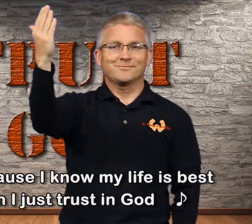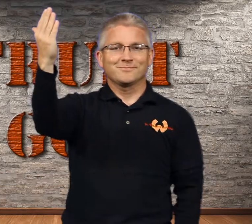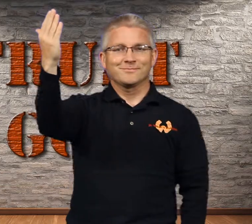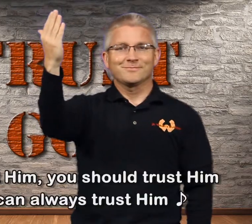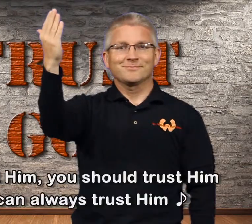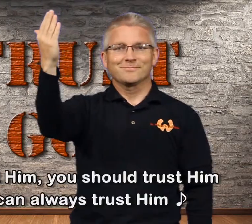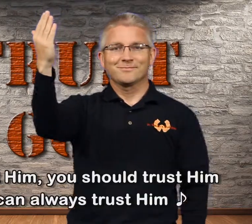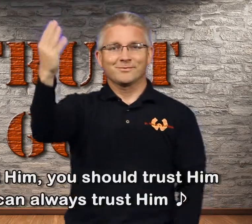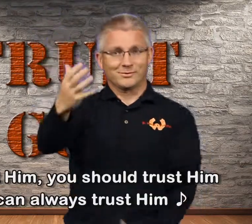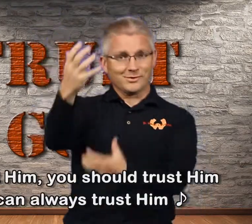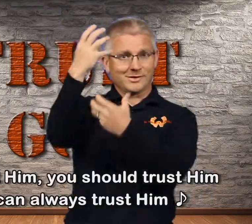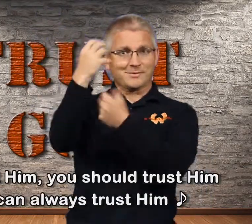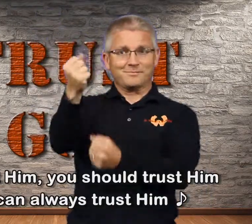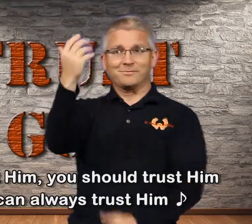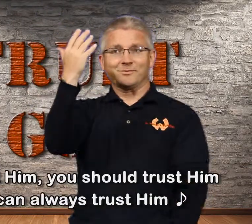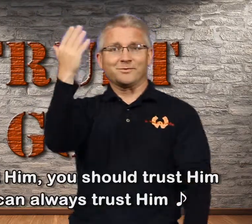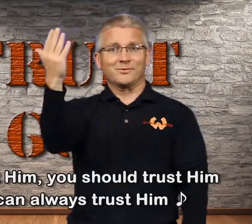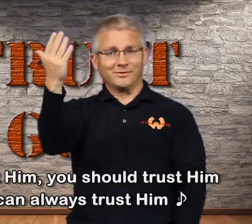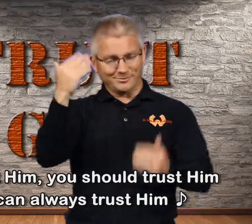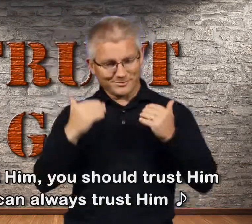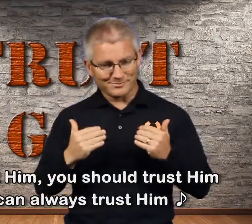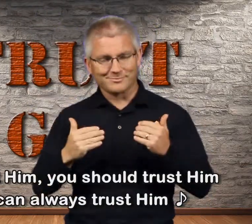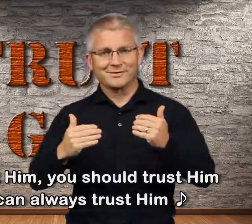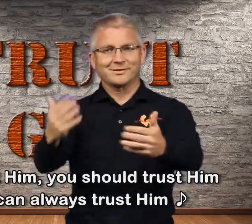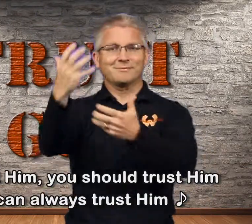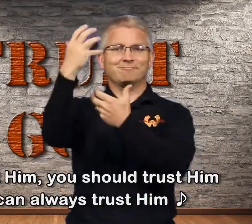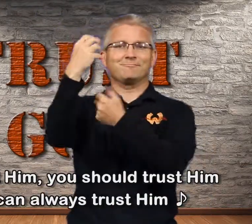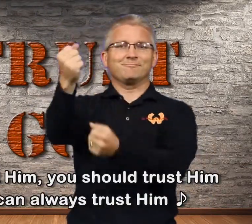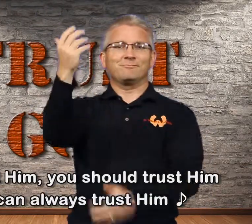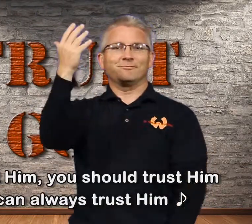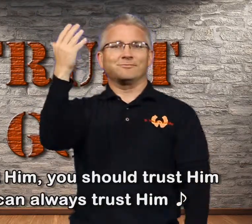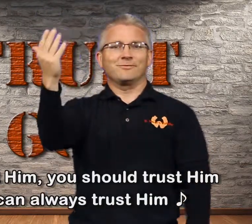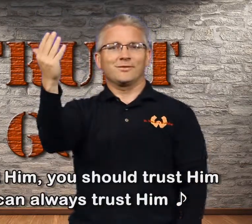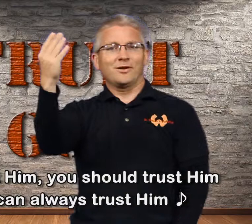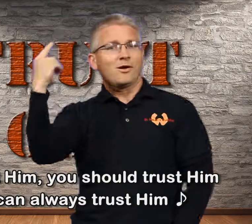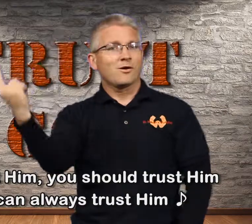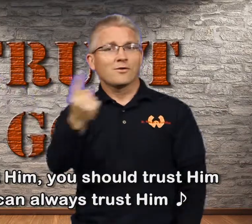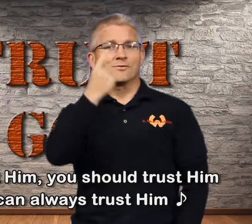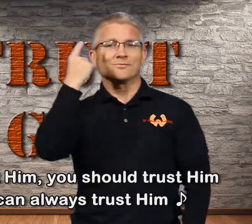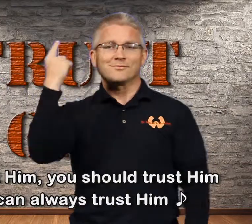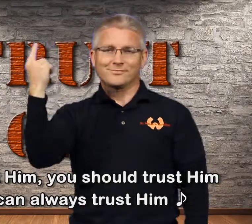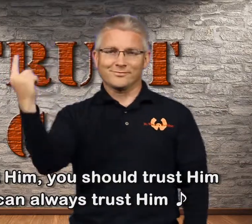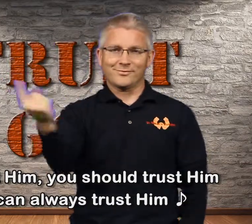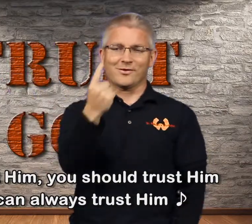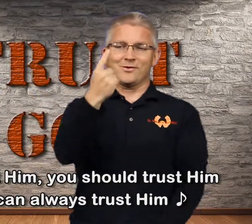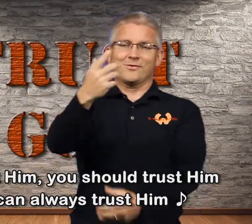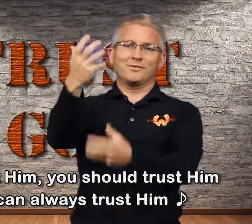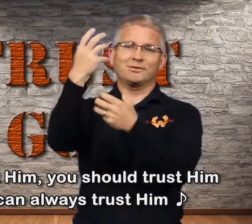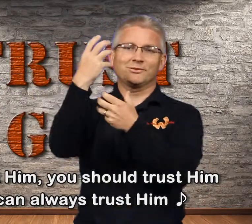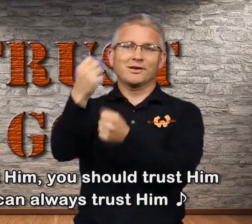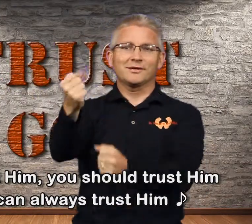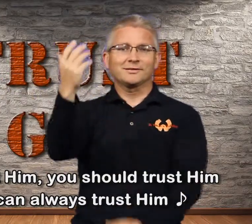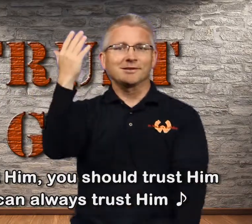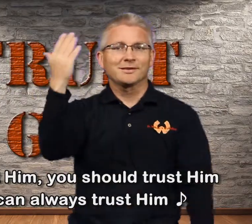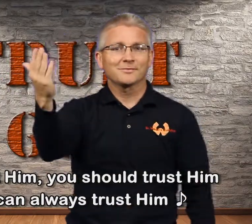Trust Him, you should trust Him, you can always trust Him,